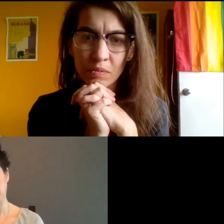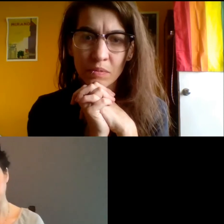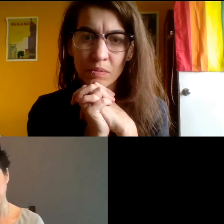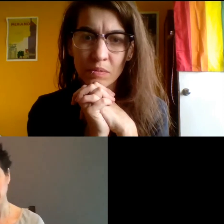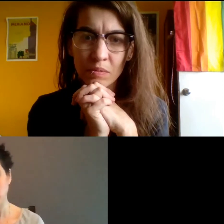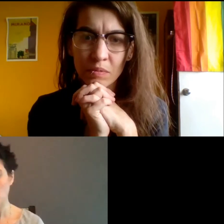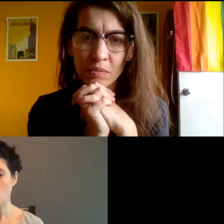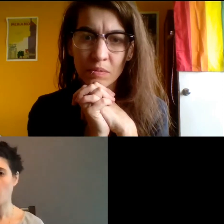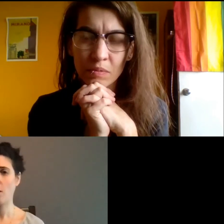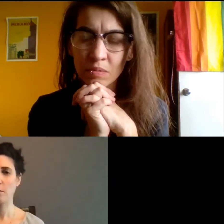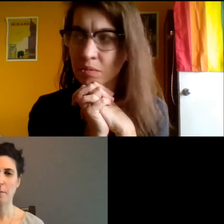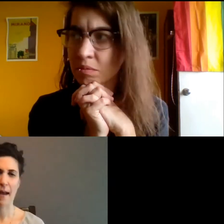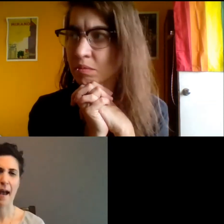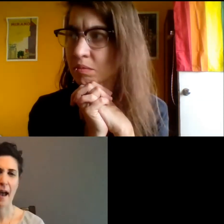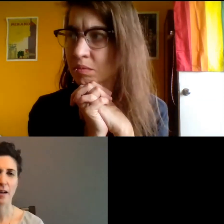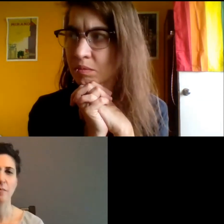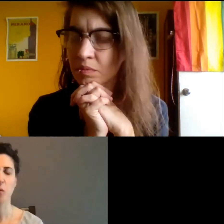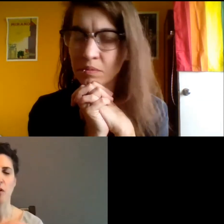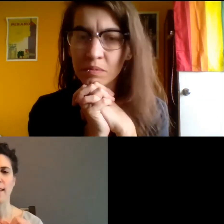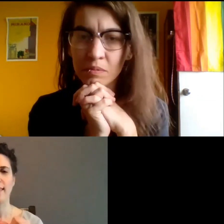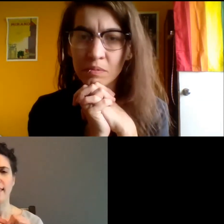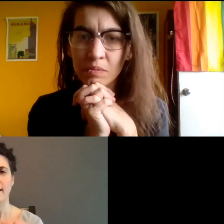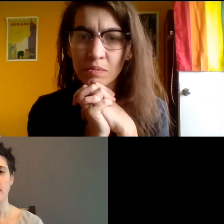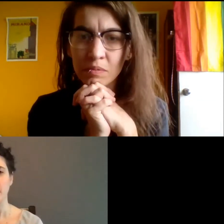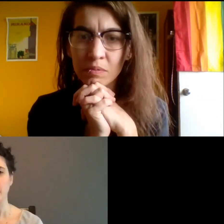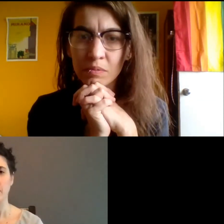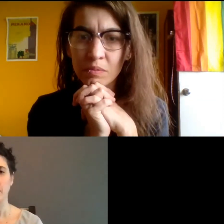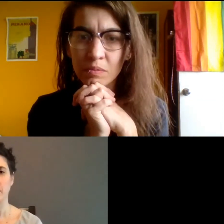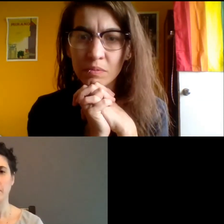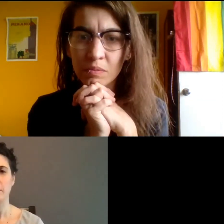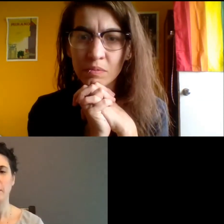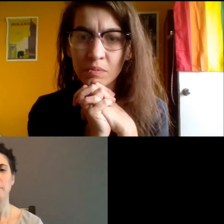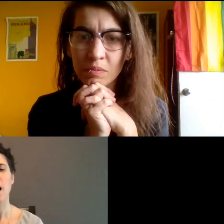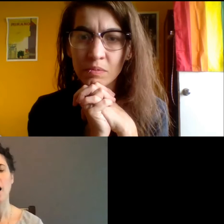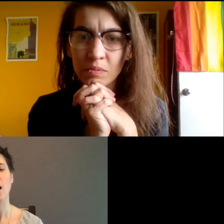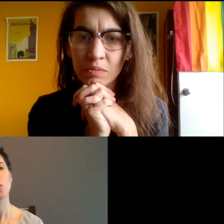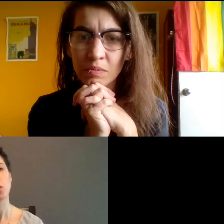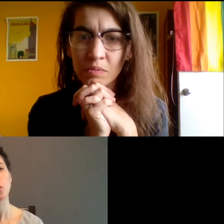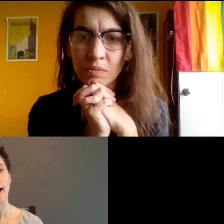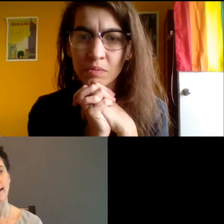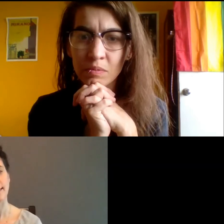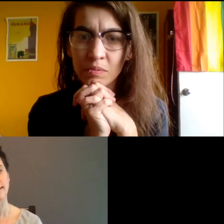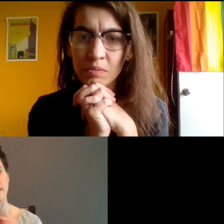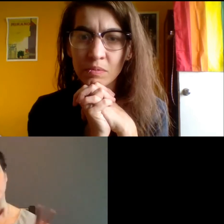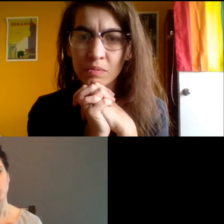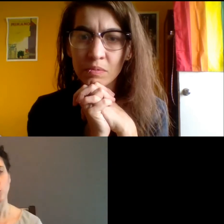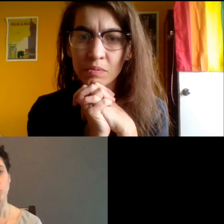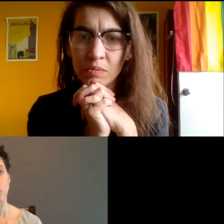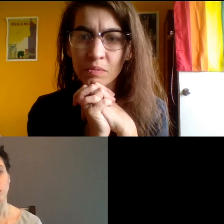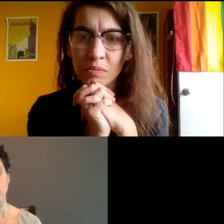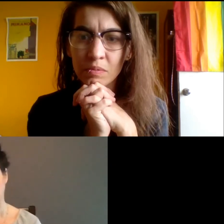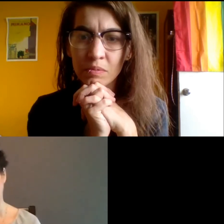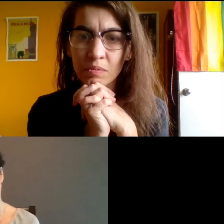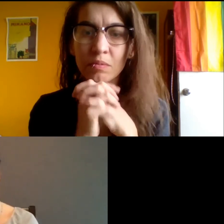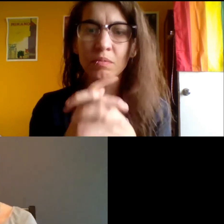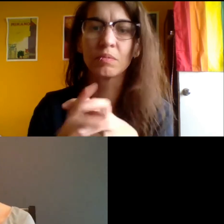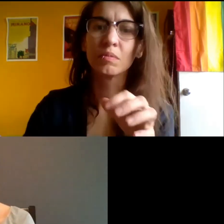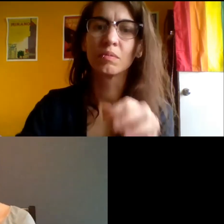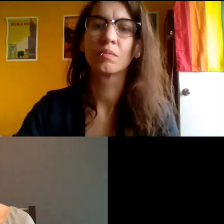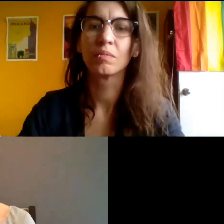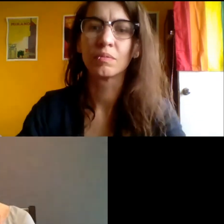issue because, you know, as a, uh, two spirit person, I would say smudging is an access point for me. Um, and something,